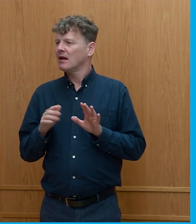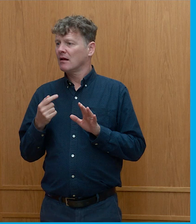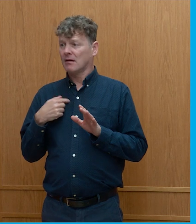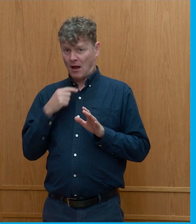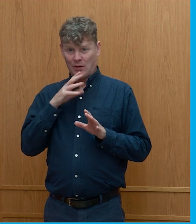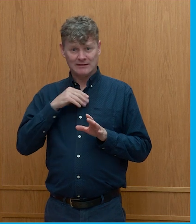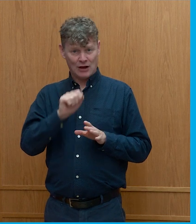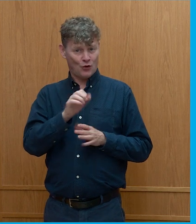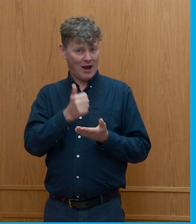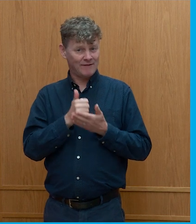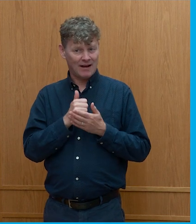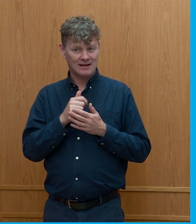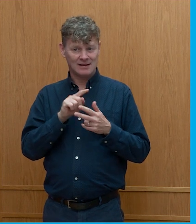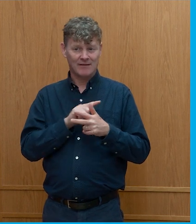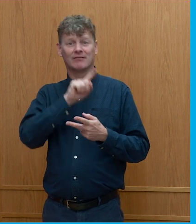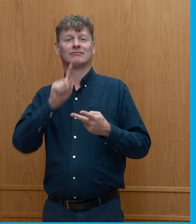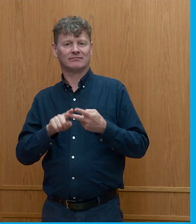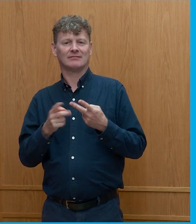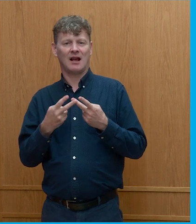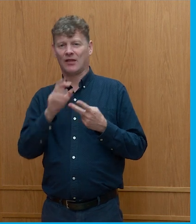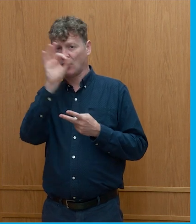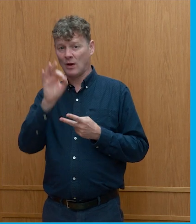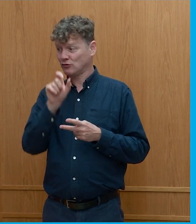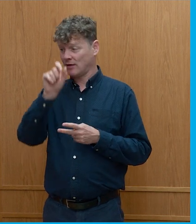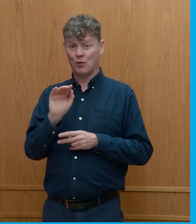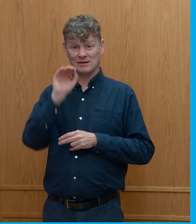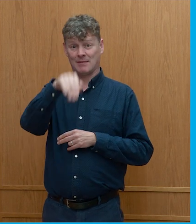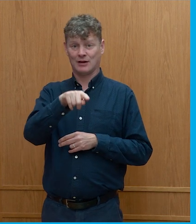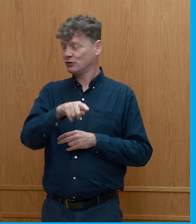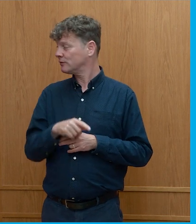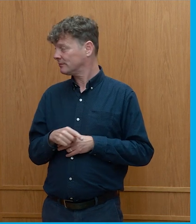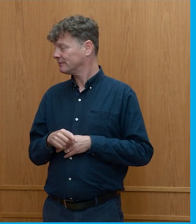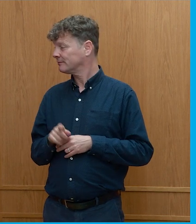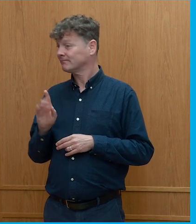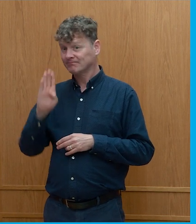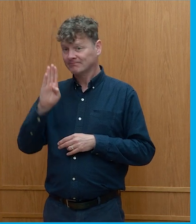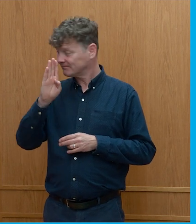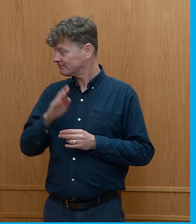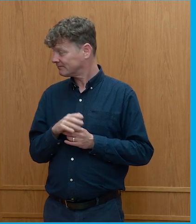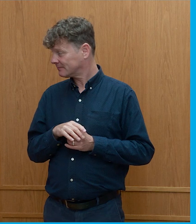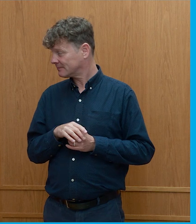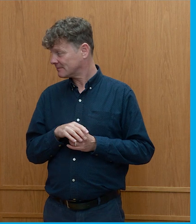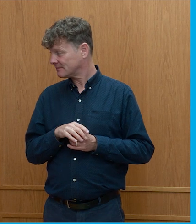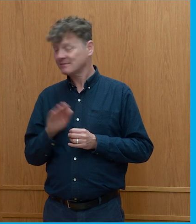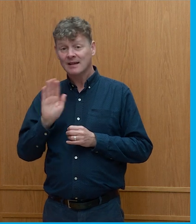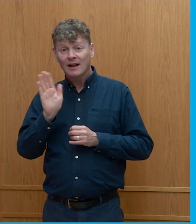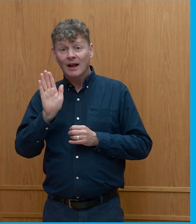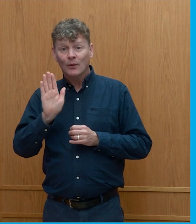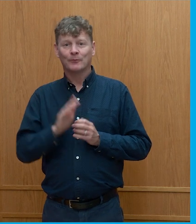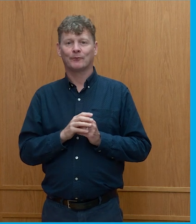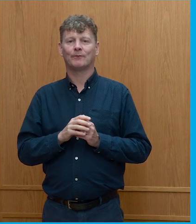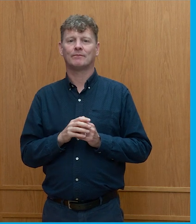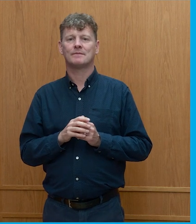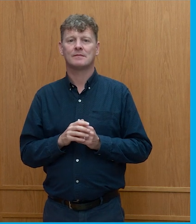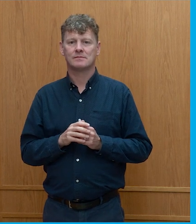advice and take three questions before i come to the panel so the person behind you was looking to to speak hello um